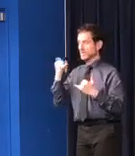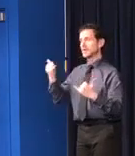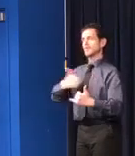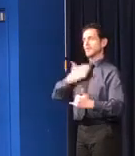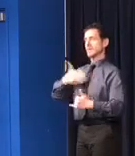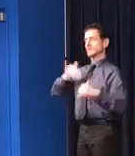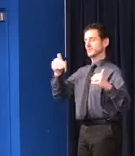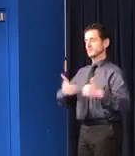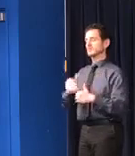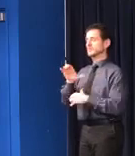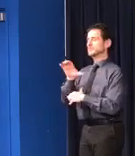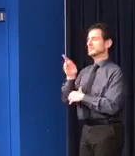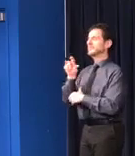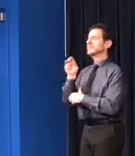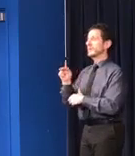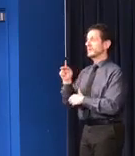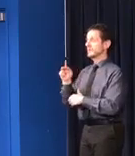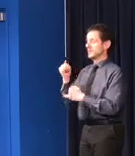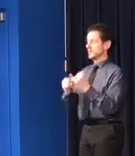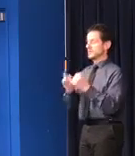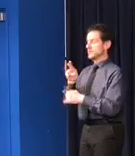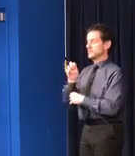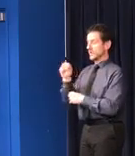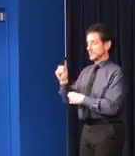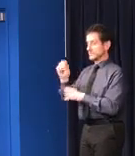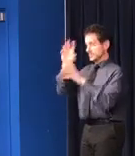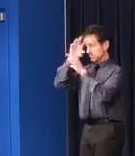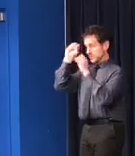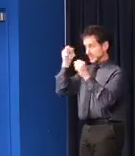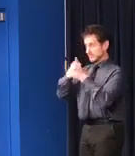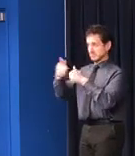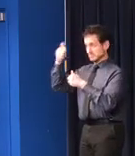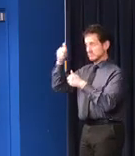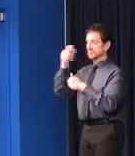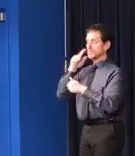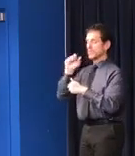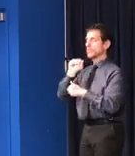introduce Carolyn Ross, the President and CEO of All Chicago.